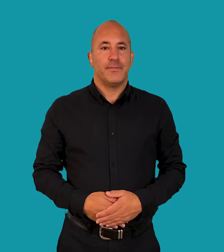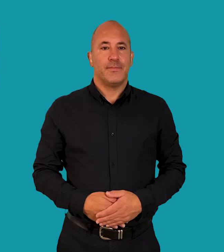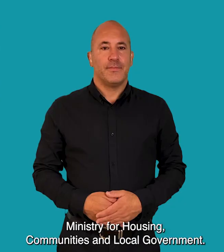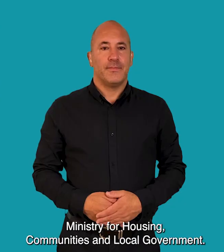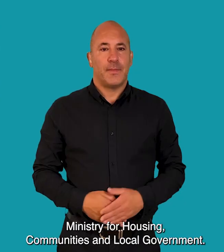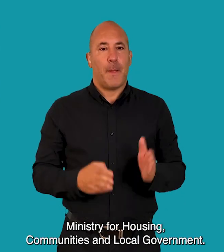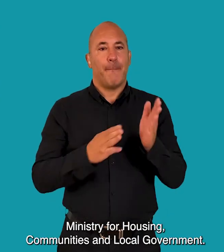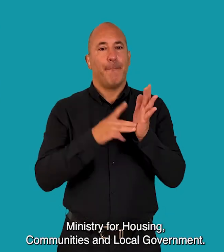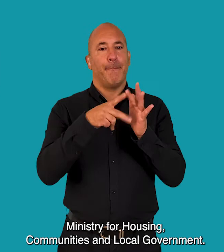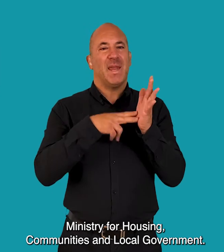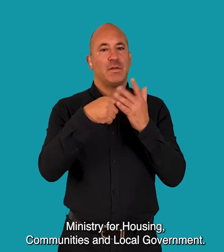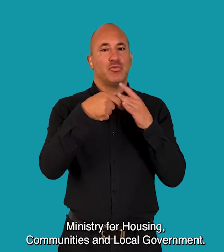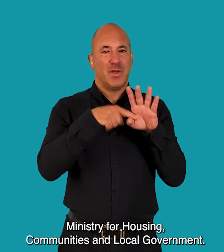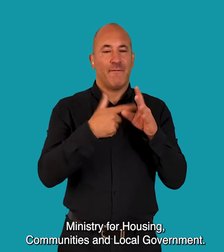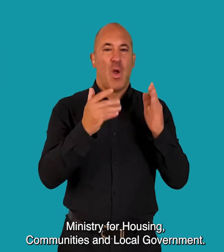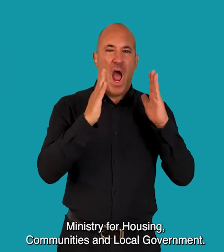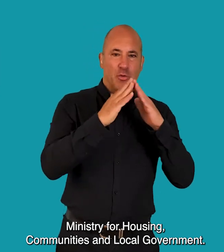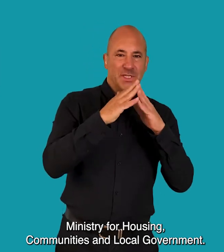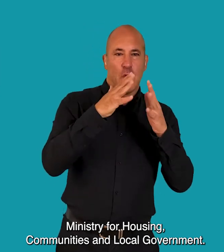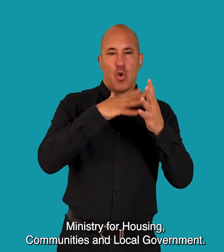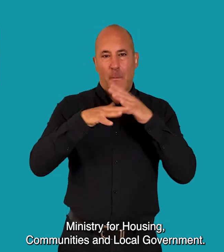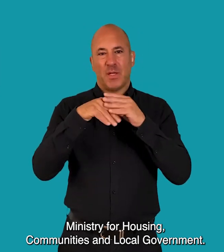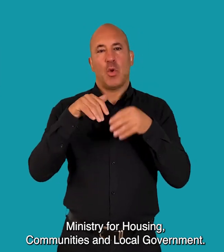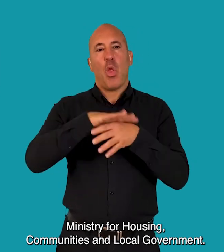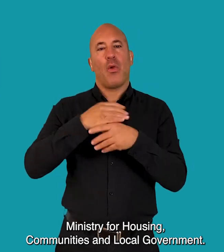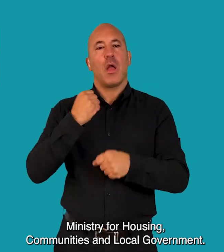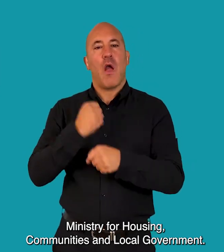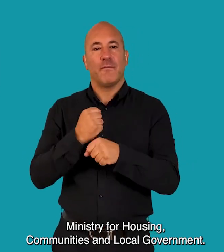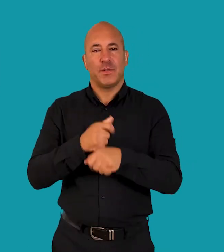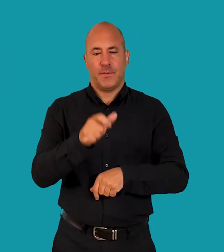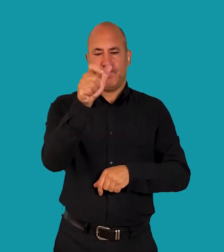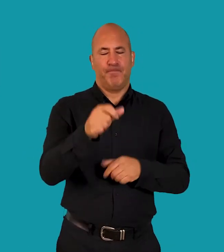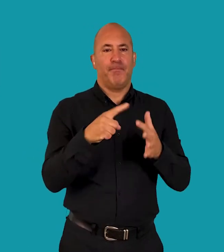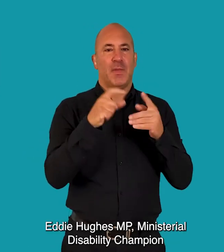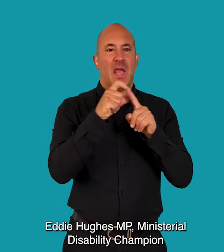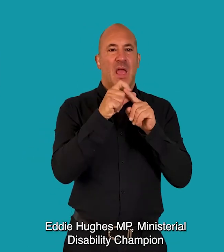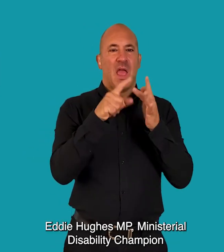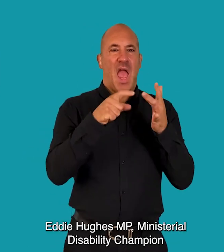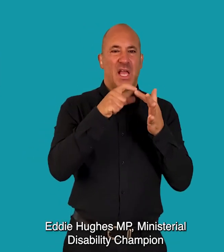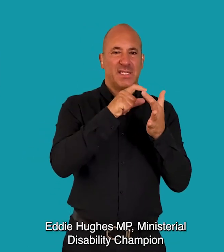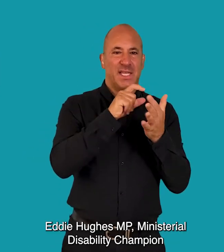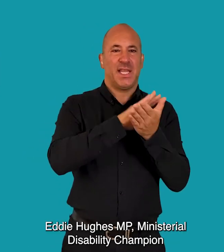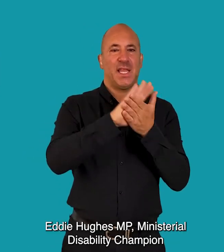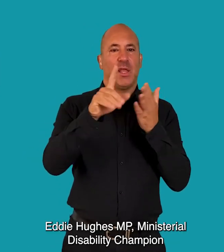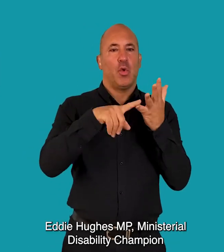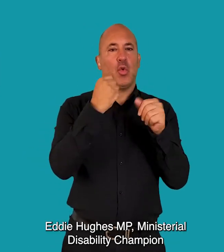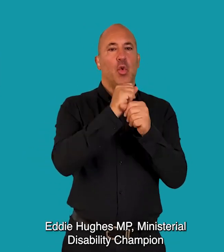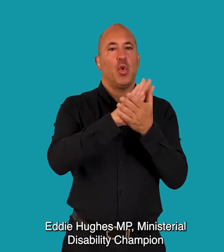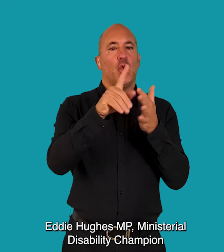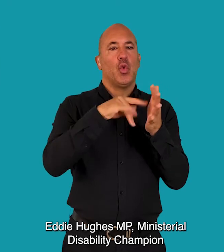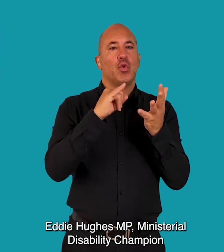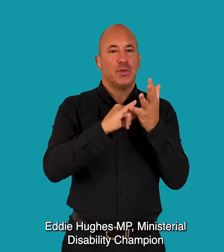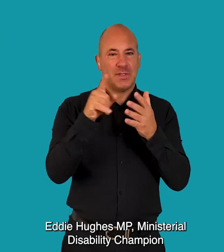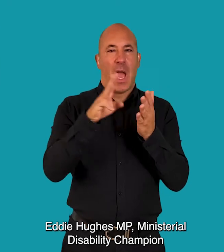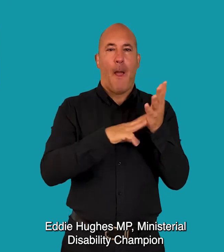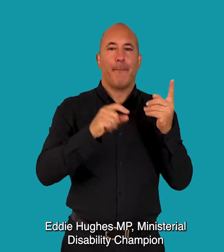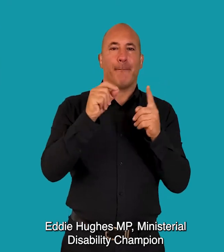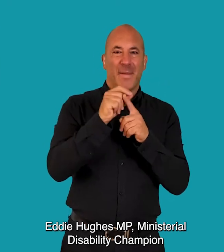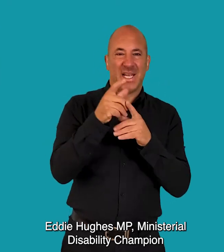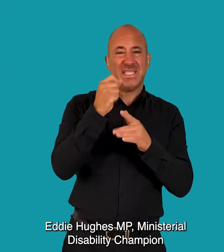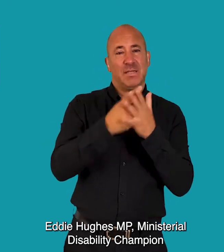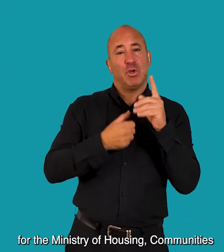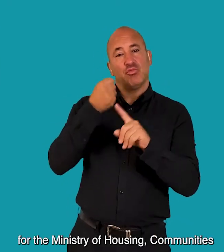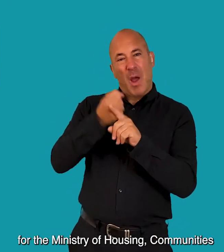Ministry for Housing, Communities and Local Government Eddie Hughes MP, Ministerial Disability